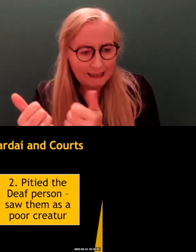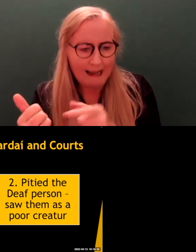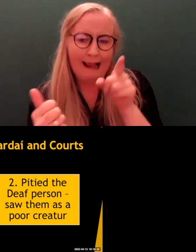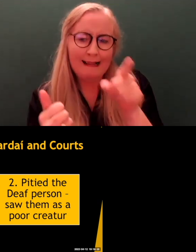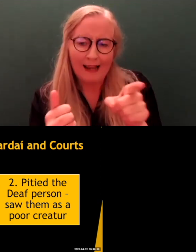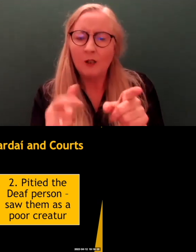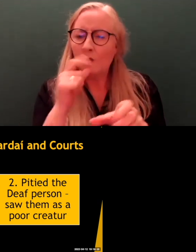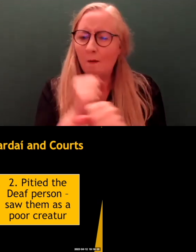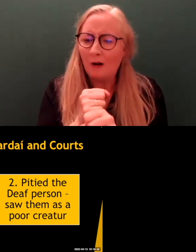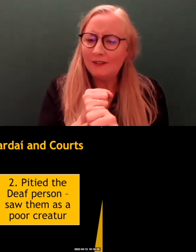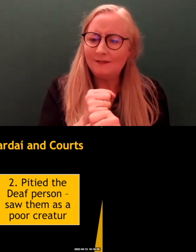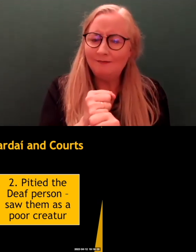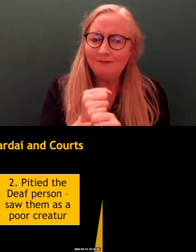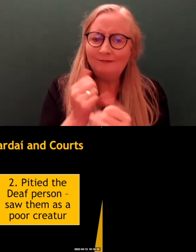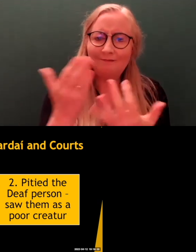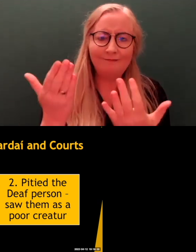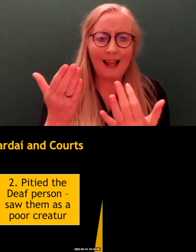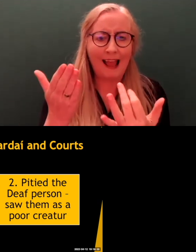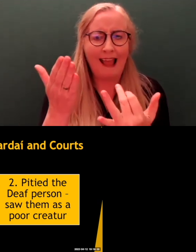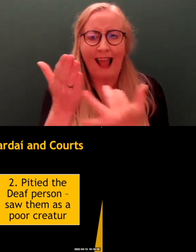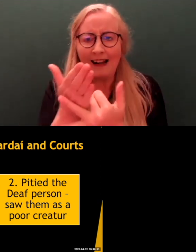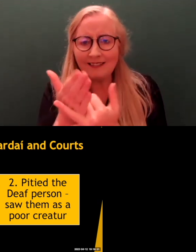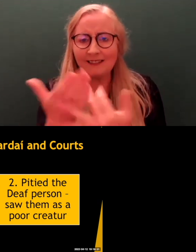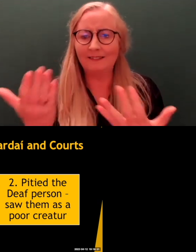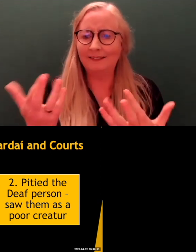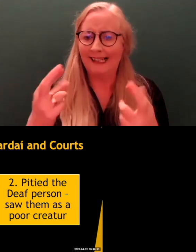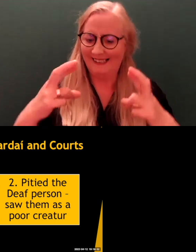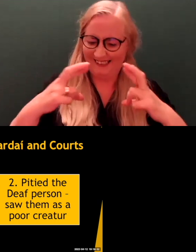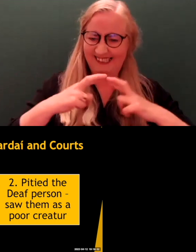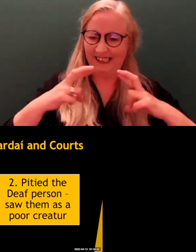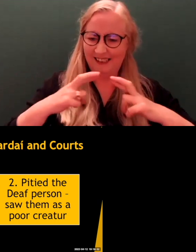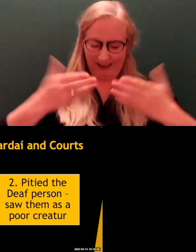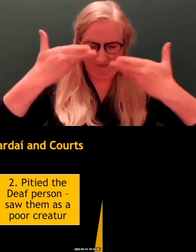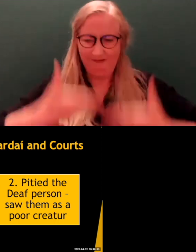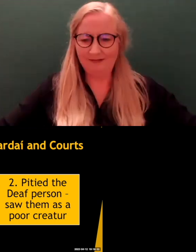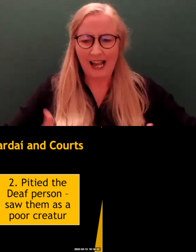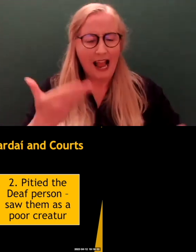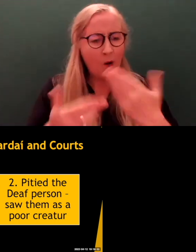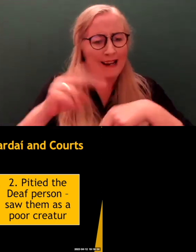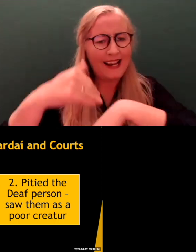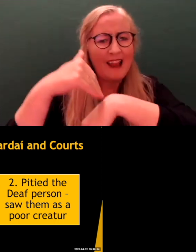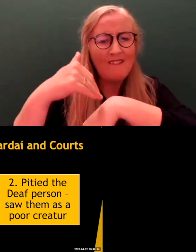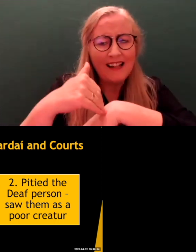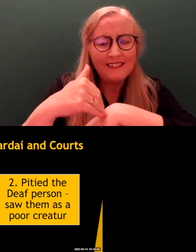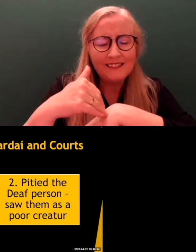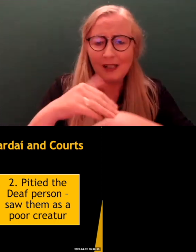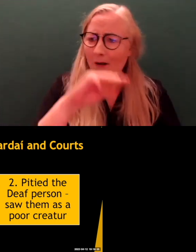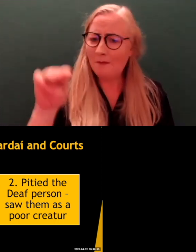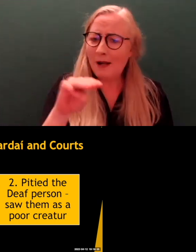and a lot about dignity and how that can be affected. And can affect people in the criminal justice